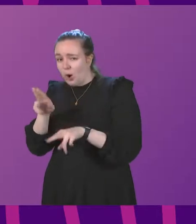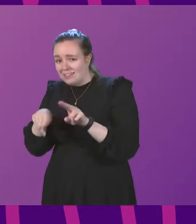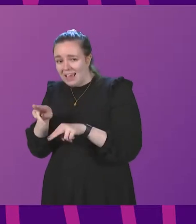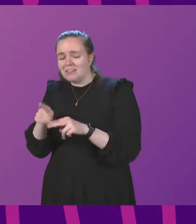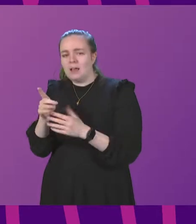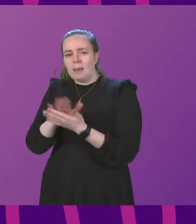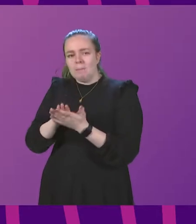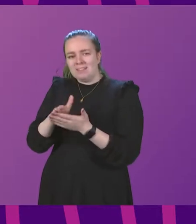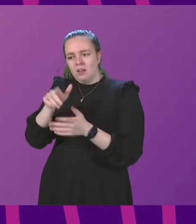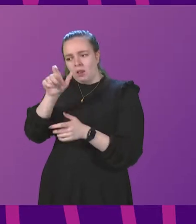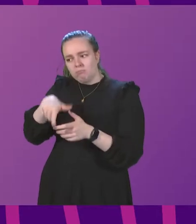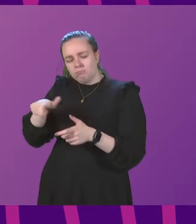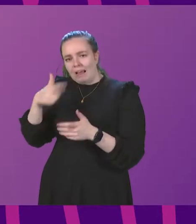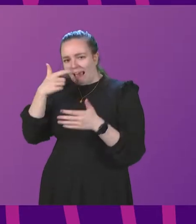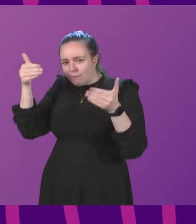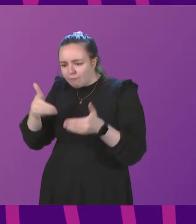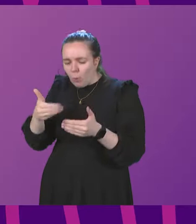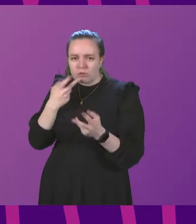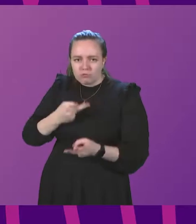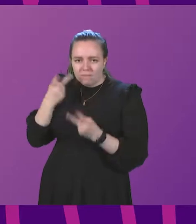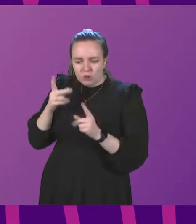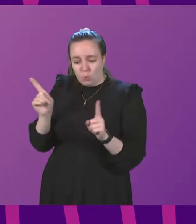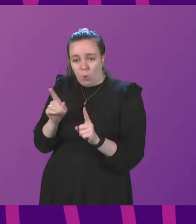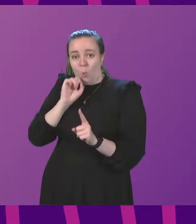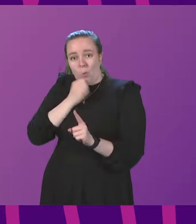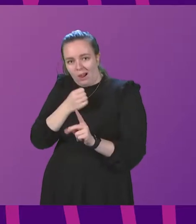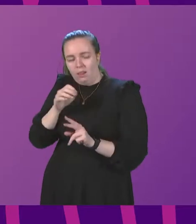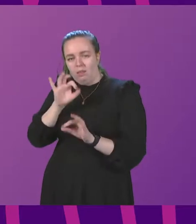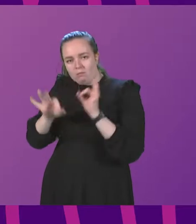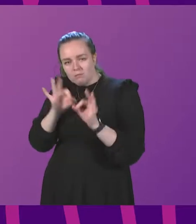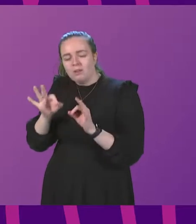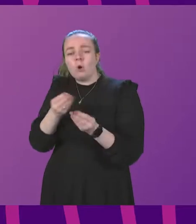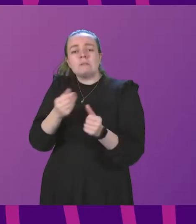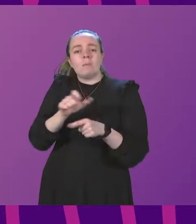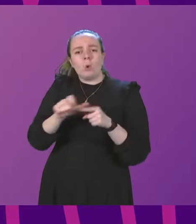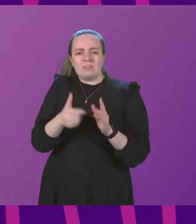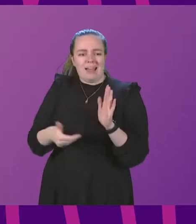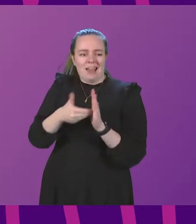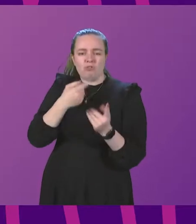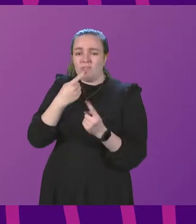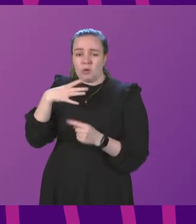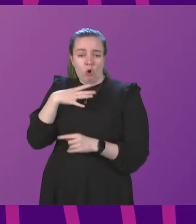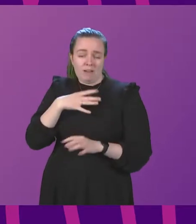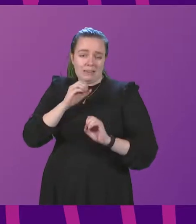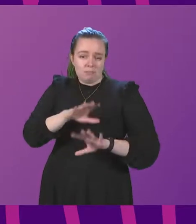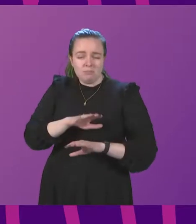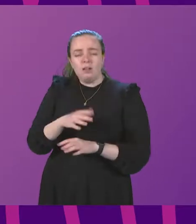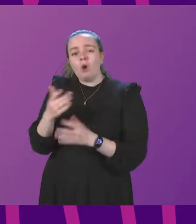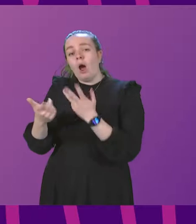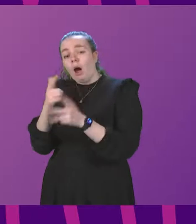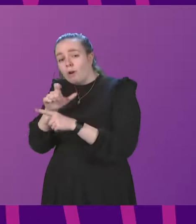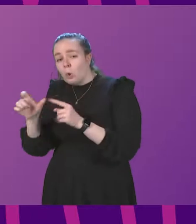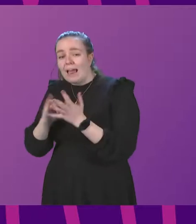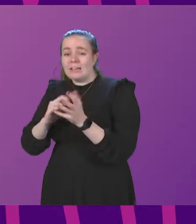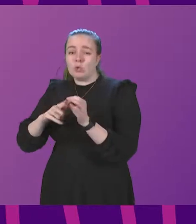allow learners to focus their revision on what will be there. For some courses, this additional information has already been provided. For other courses, the SQA